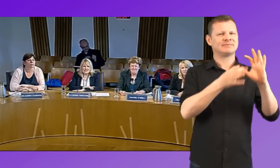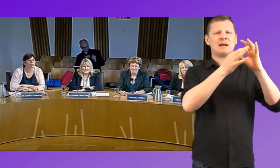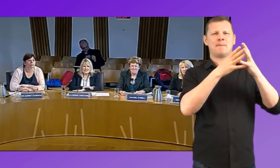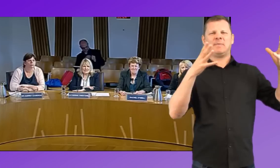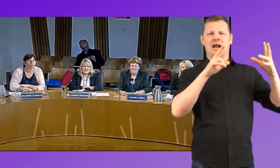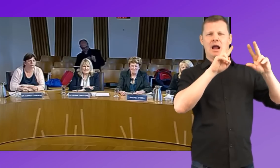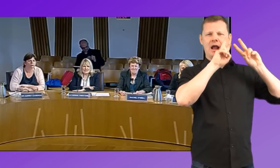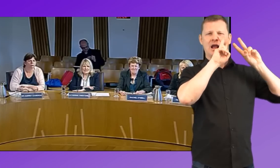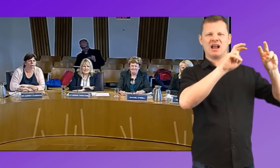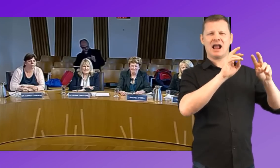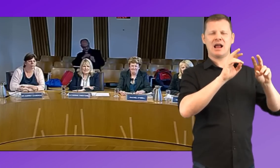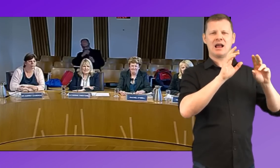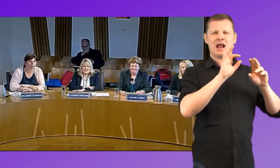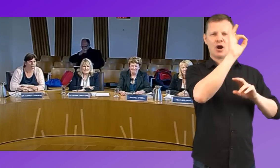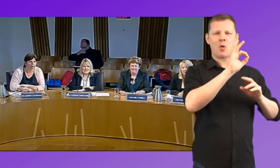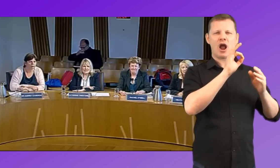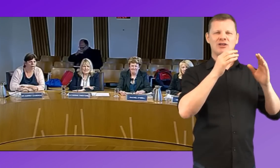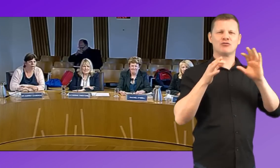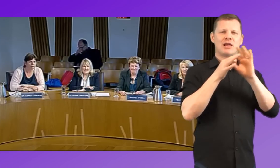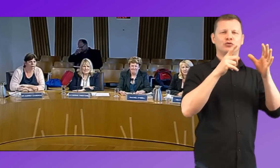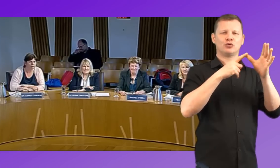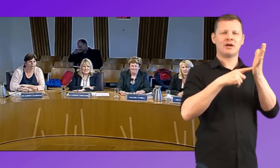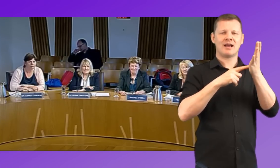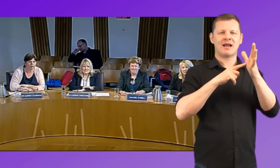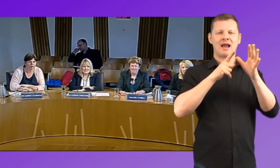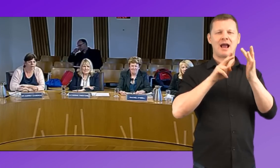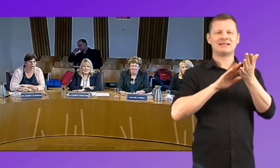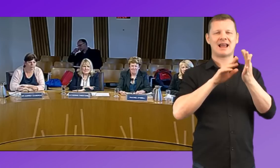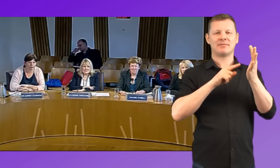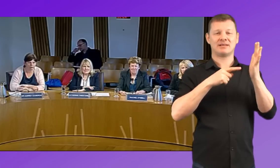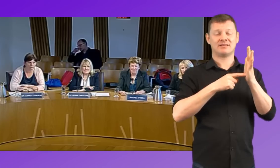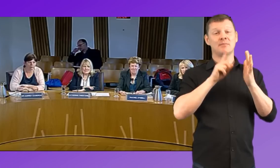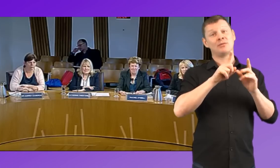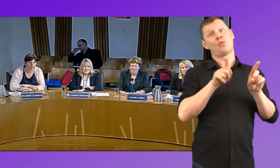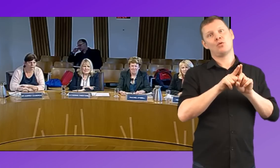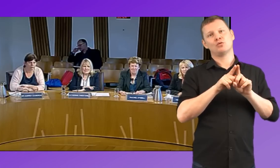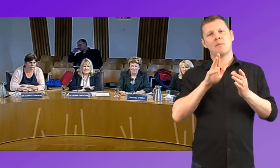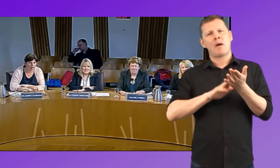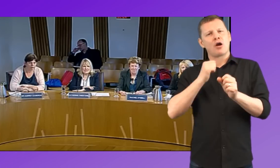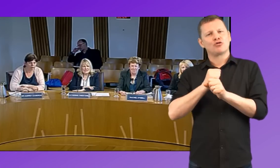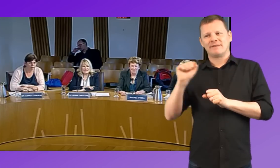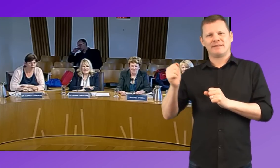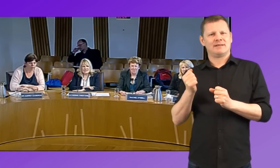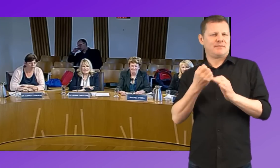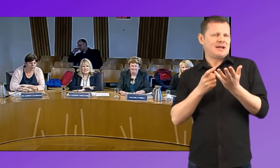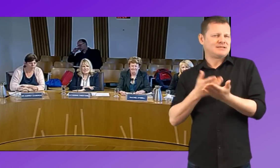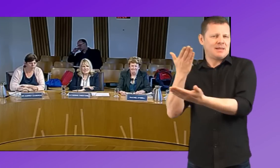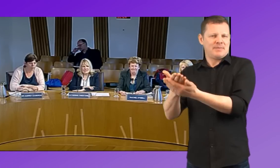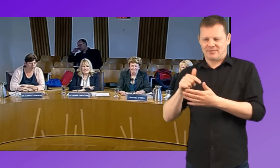go along with the bigger inquiry on attainment that we're doing. And also I think fits very well into some of the work we've done with Mark Griffin's bill